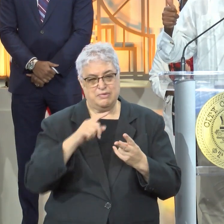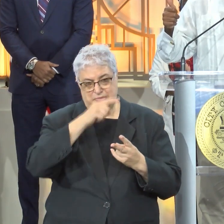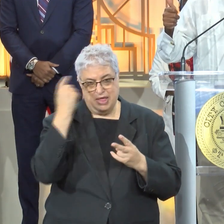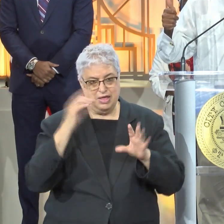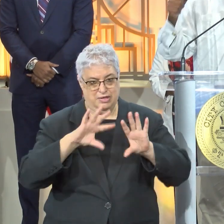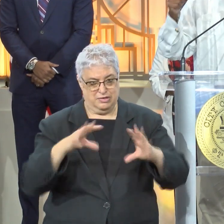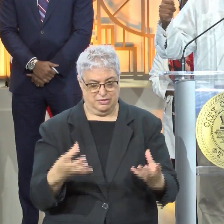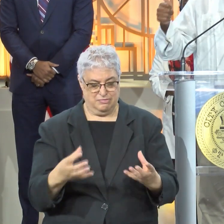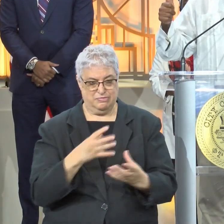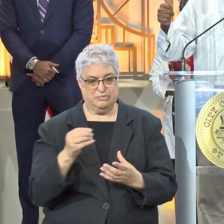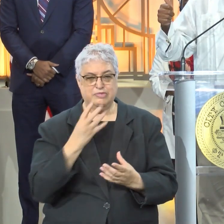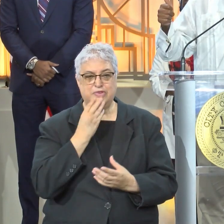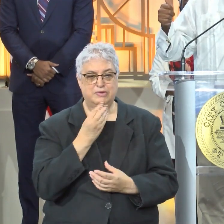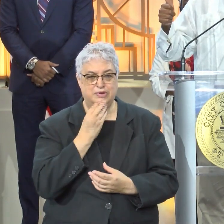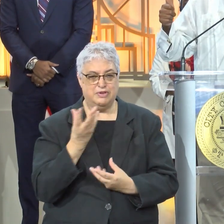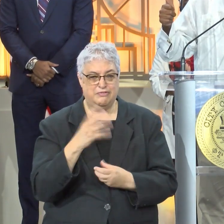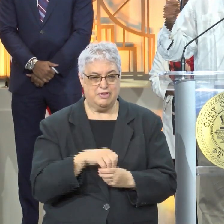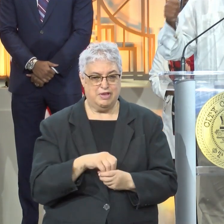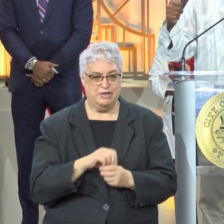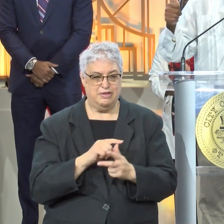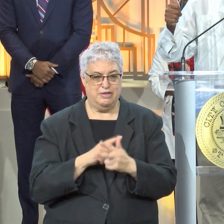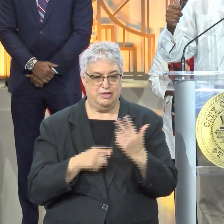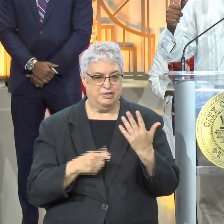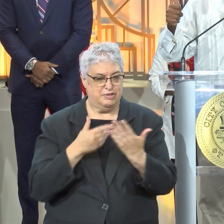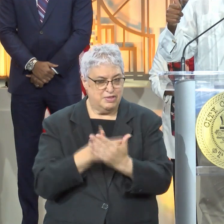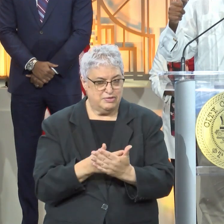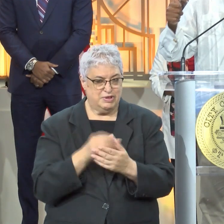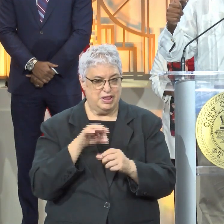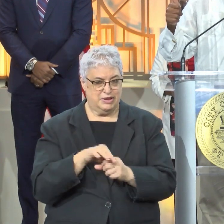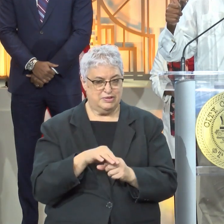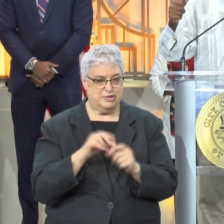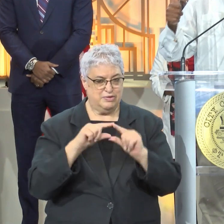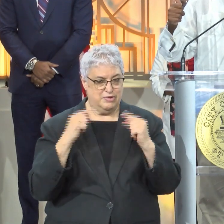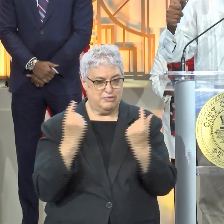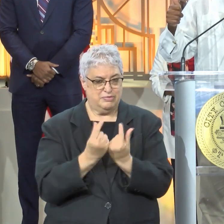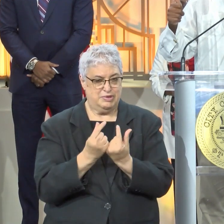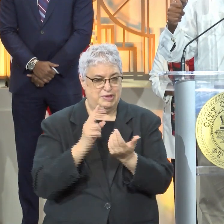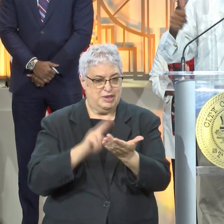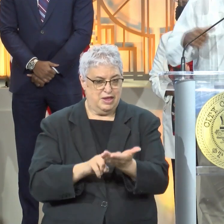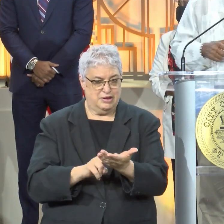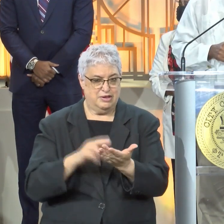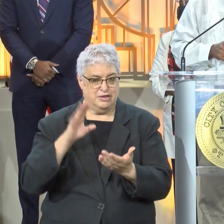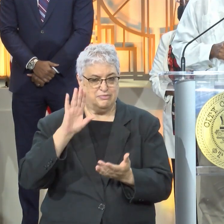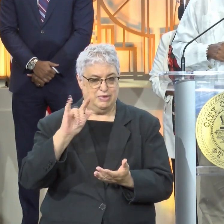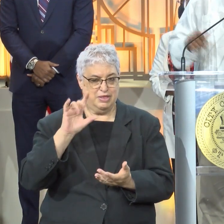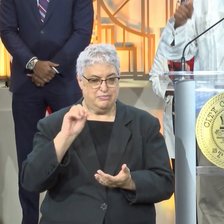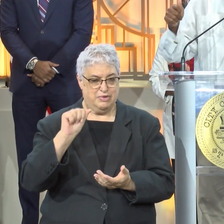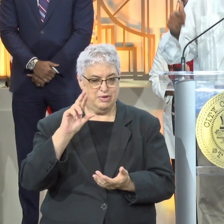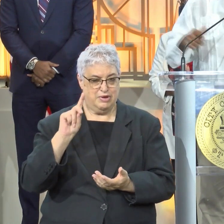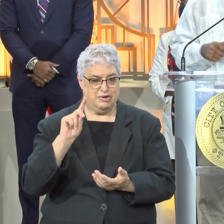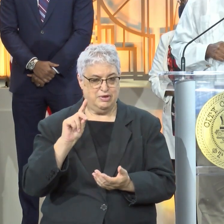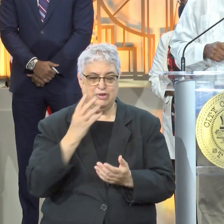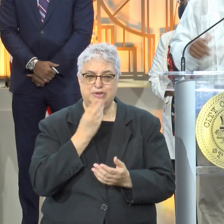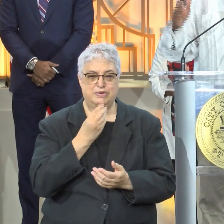community and the Jewish community to be involved. It's too close to the election, so the group that was going to sign on to these billboards from the Jewish community